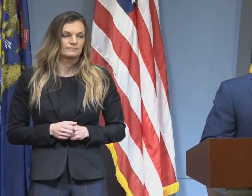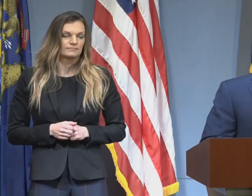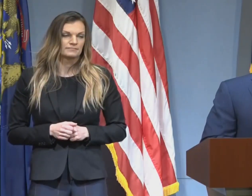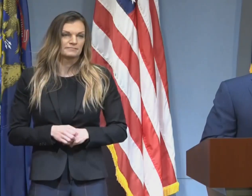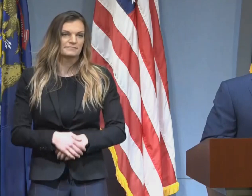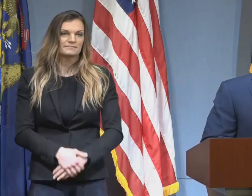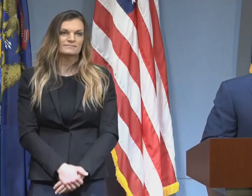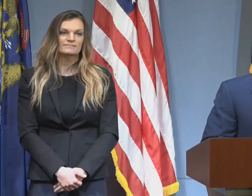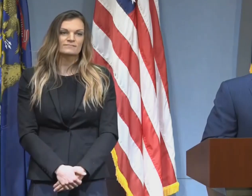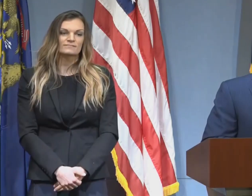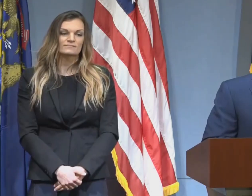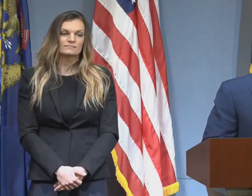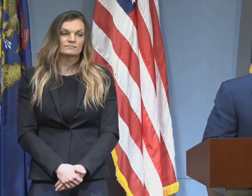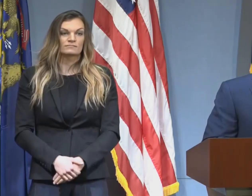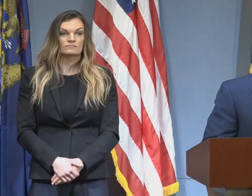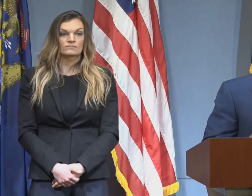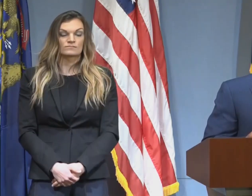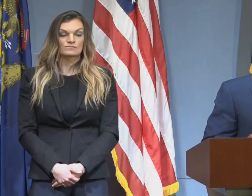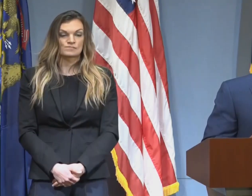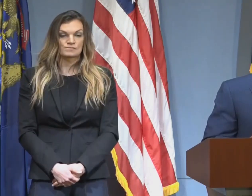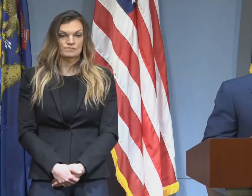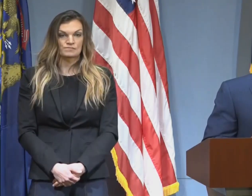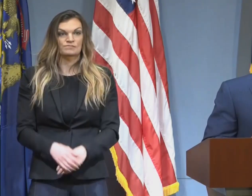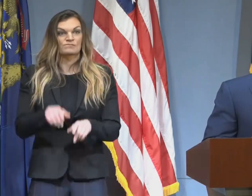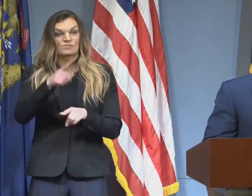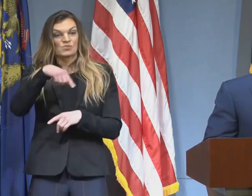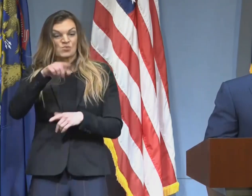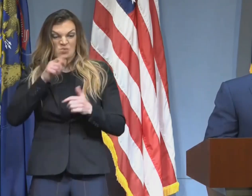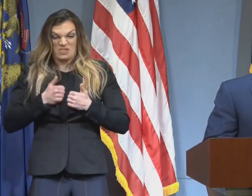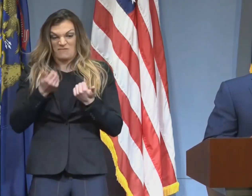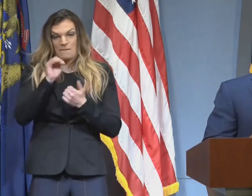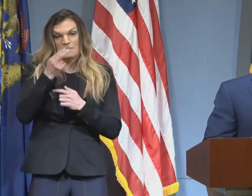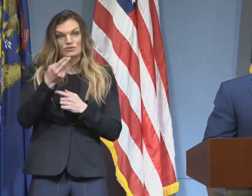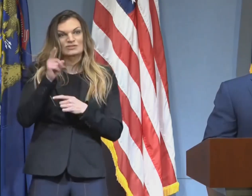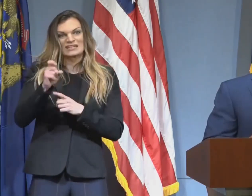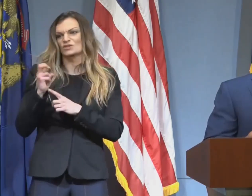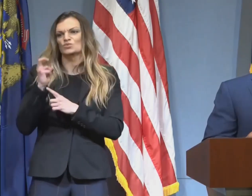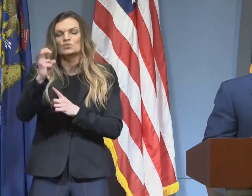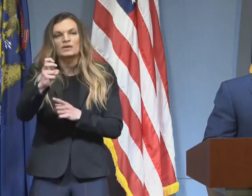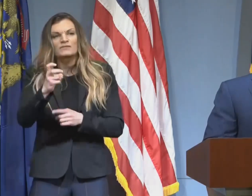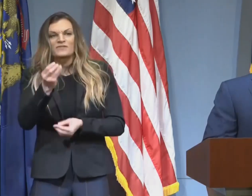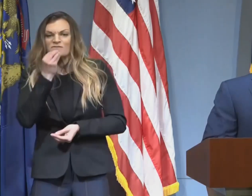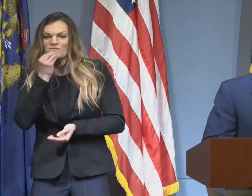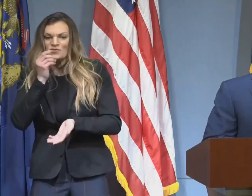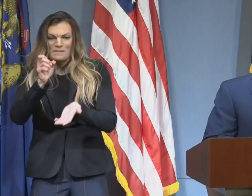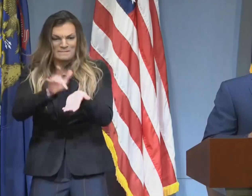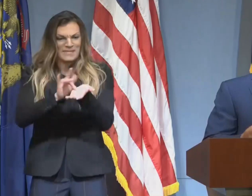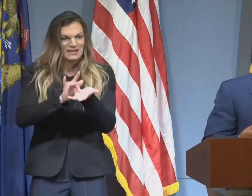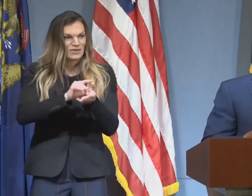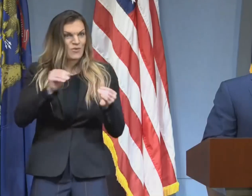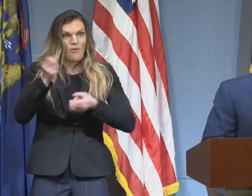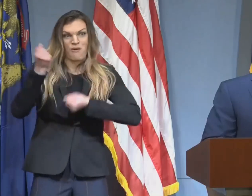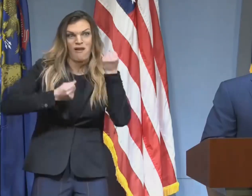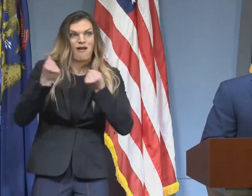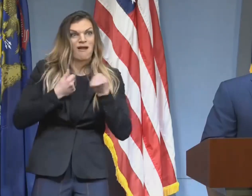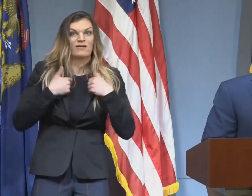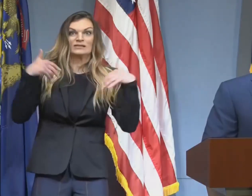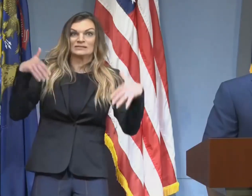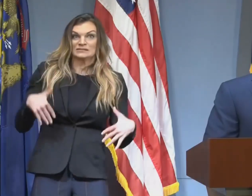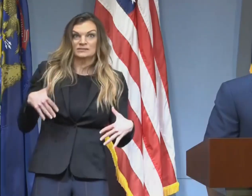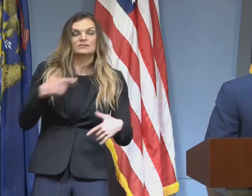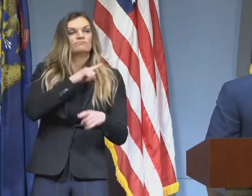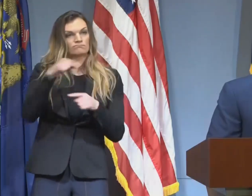transportation for the residents of the state who need food and medicine and other necessities.